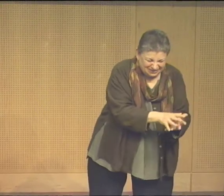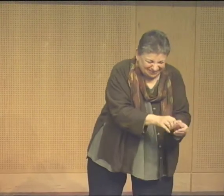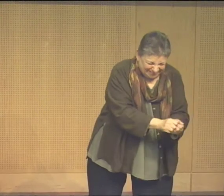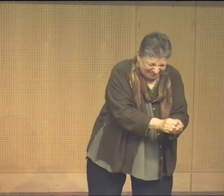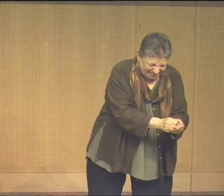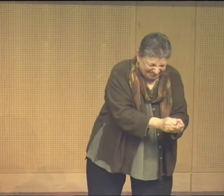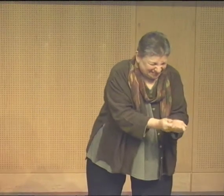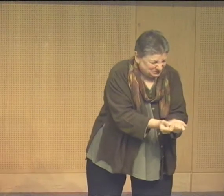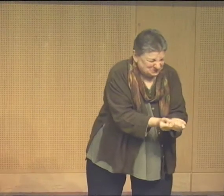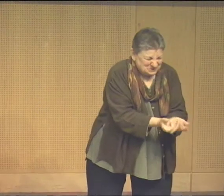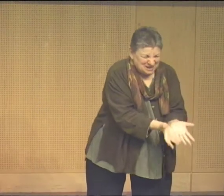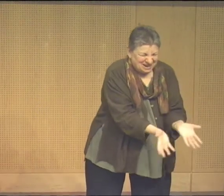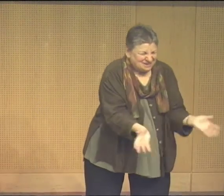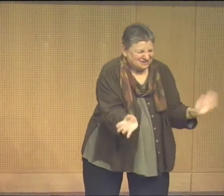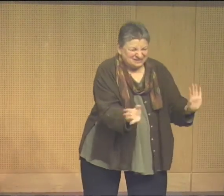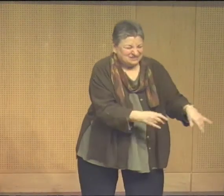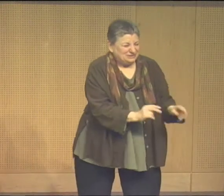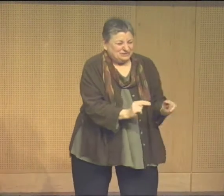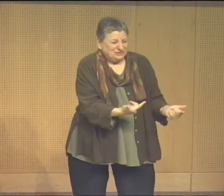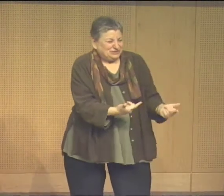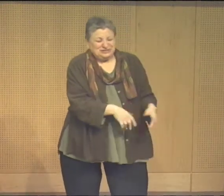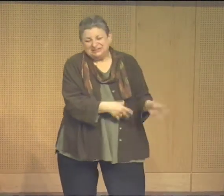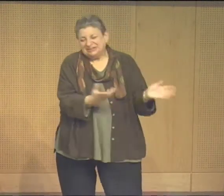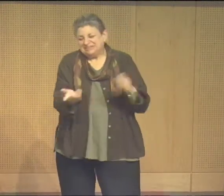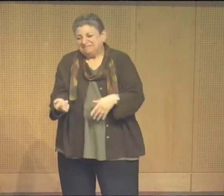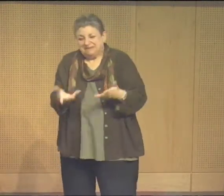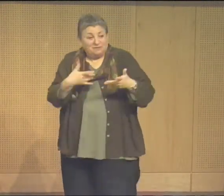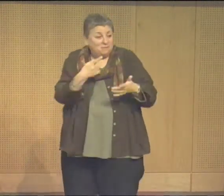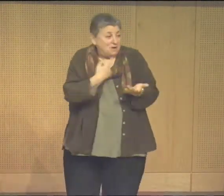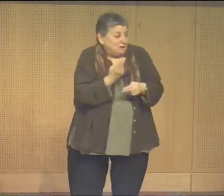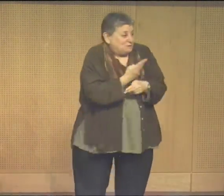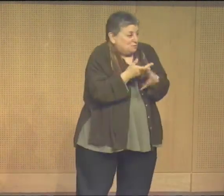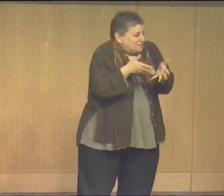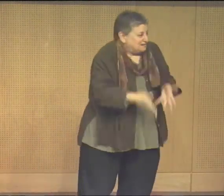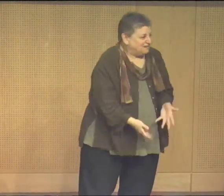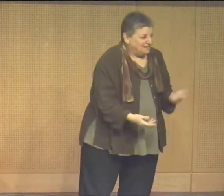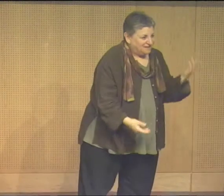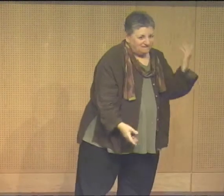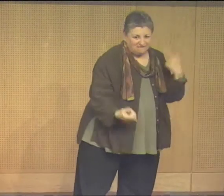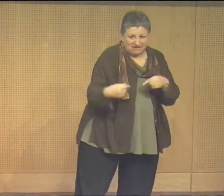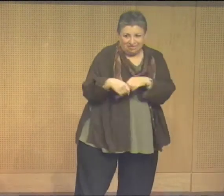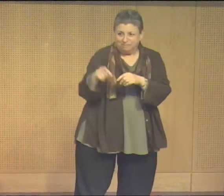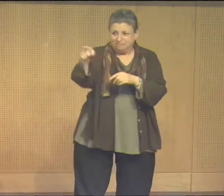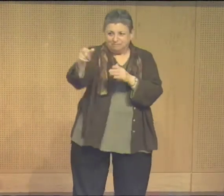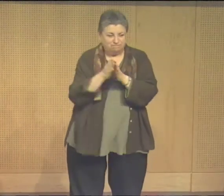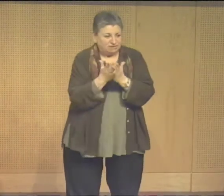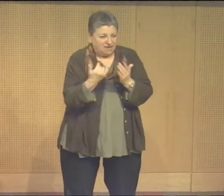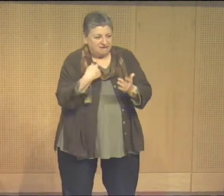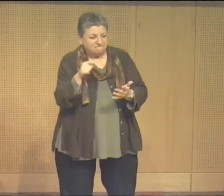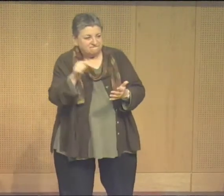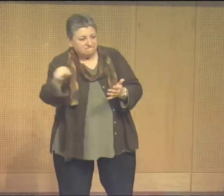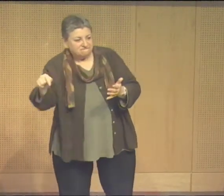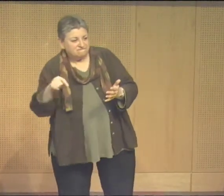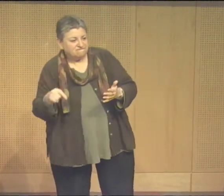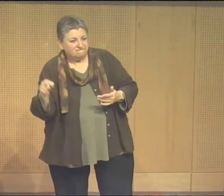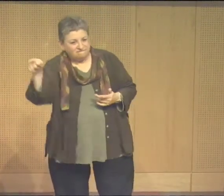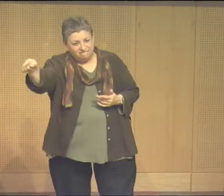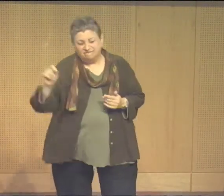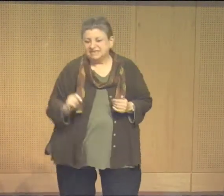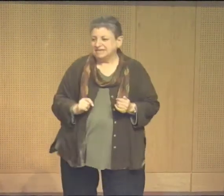it was horrible to see that so many of them had been destroyed. But there are a